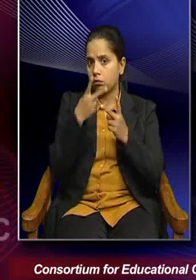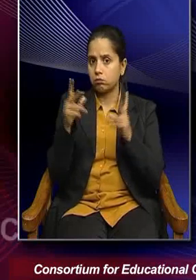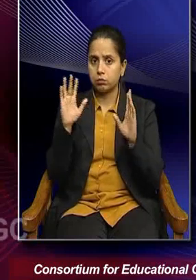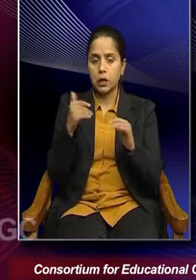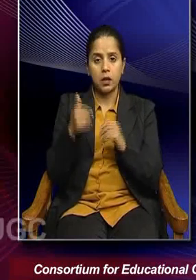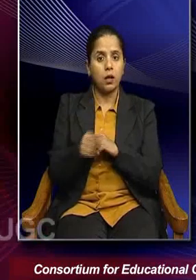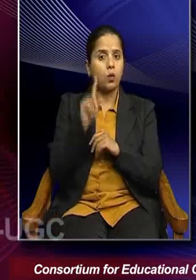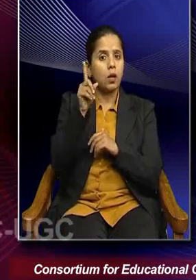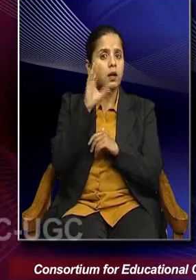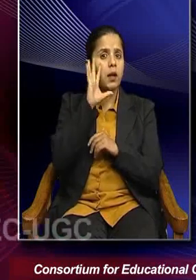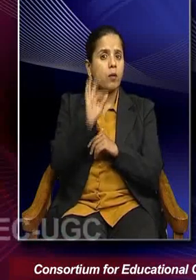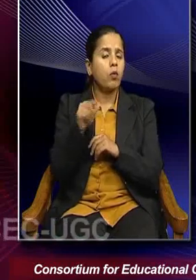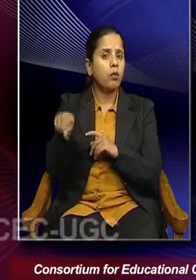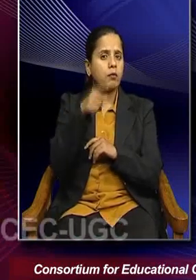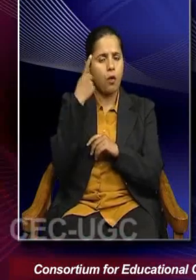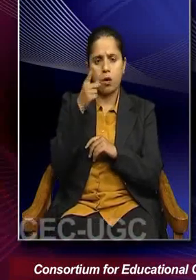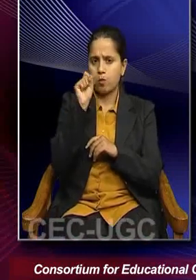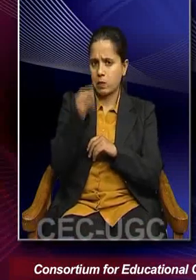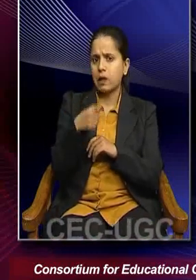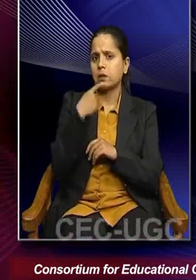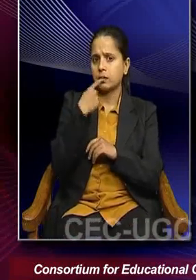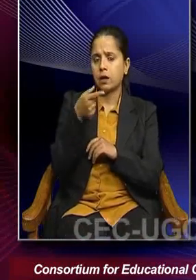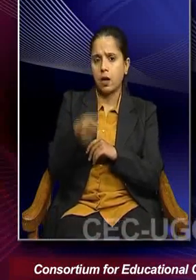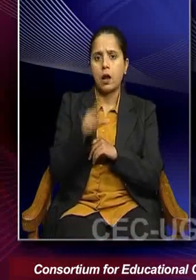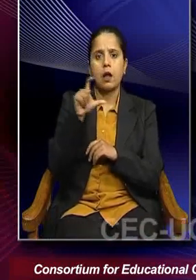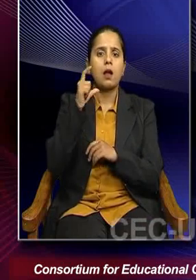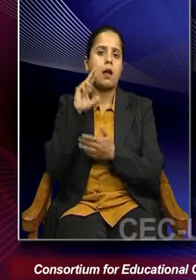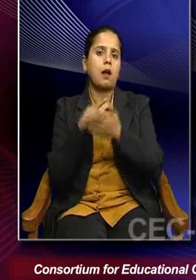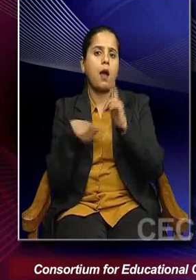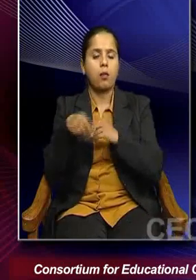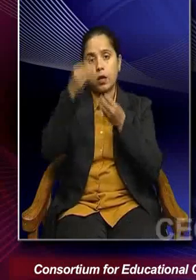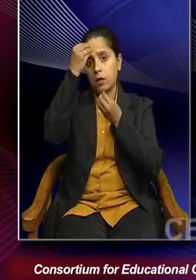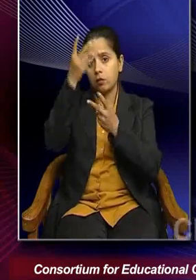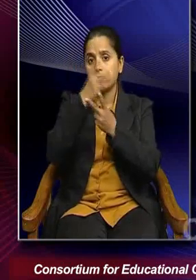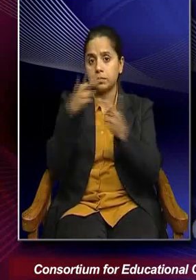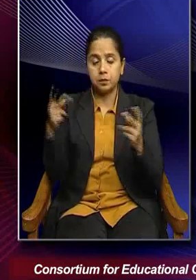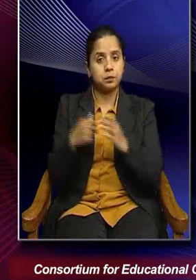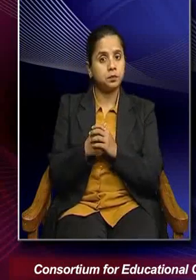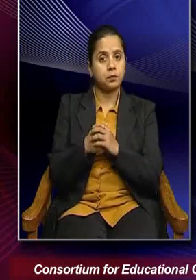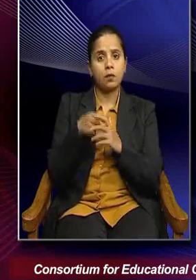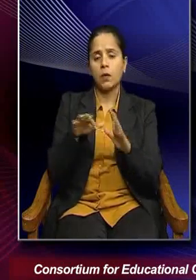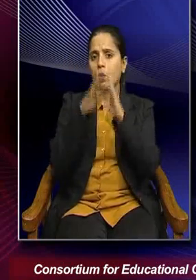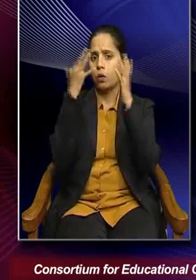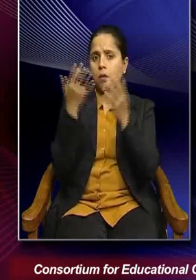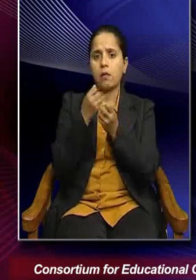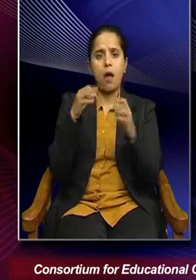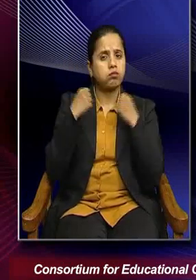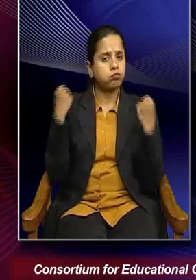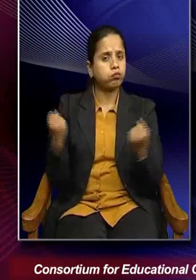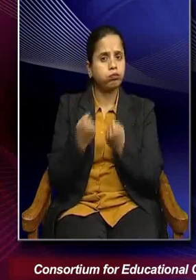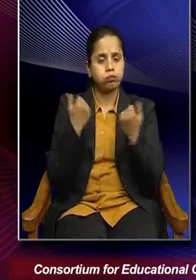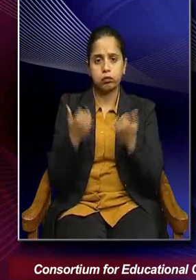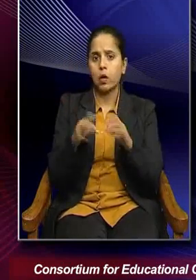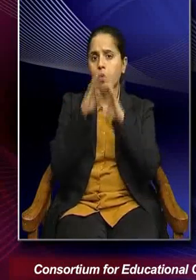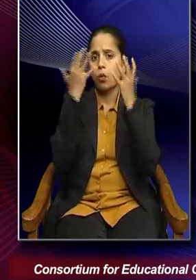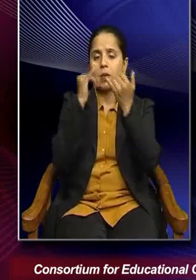things that is on the table for sure is the climate mitigation. There is lot of global efforts being made from